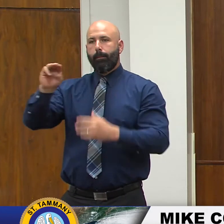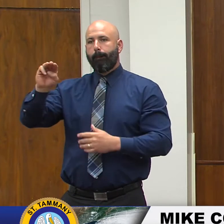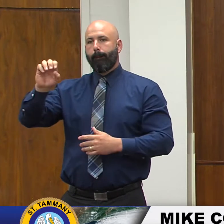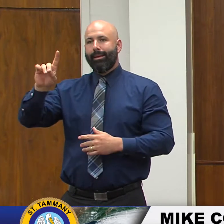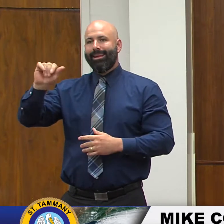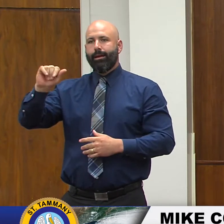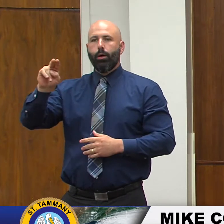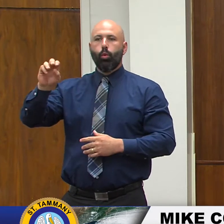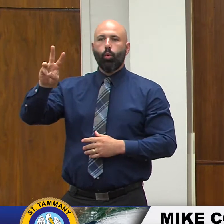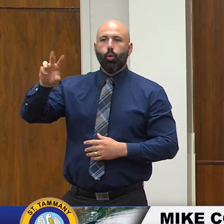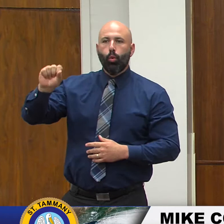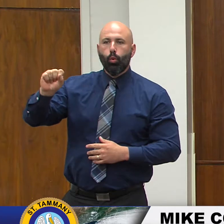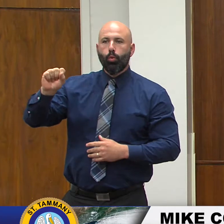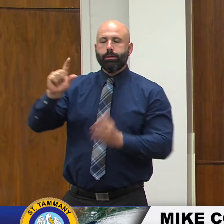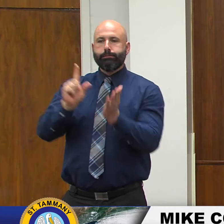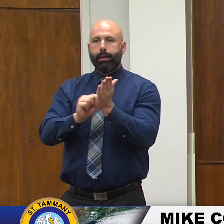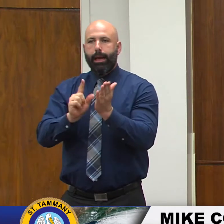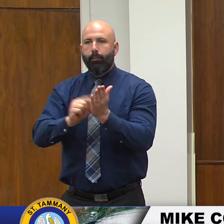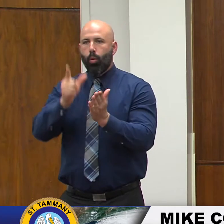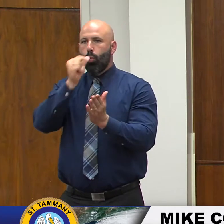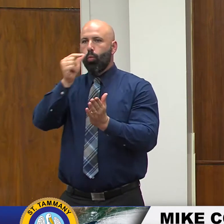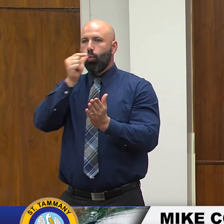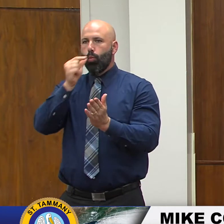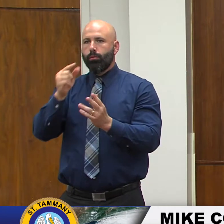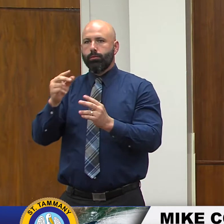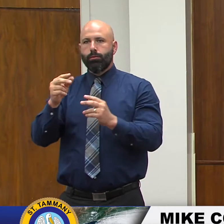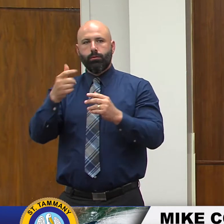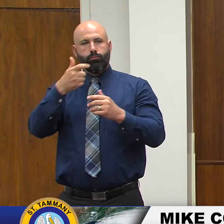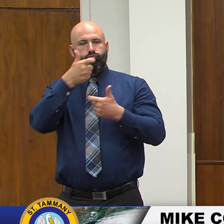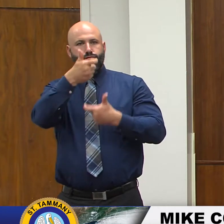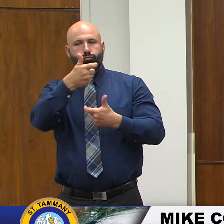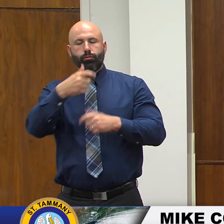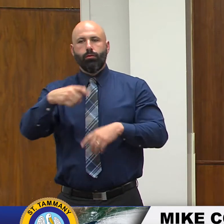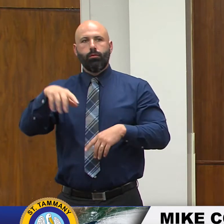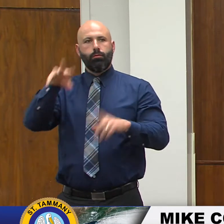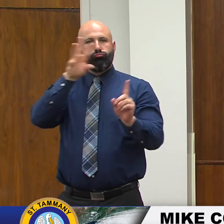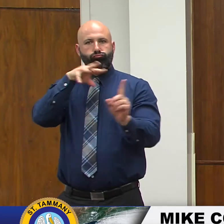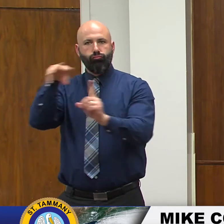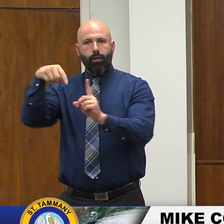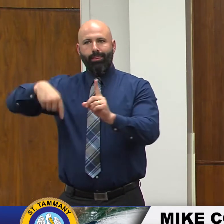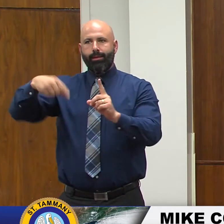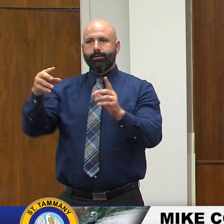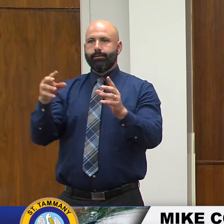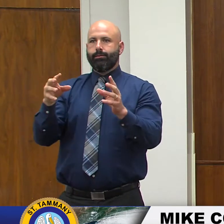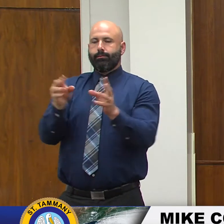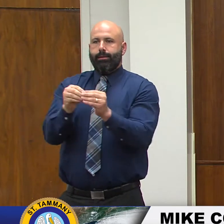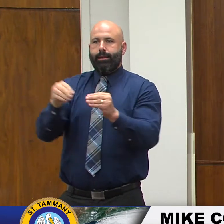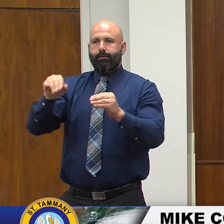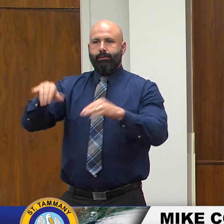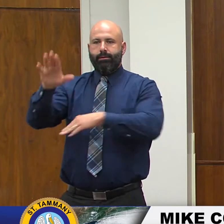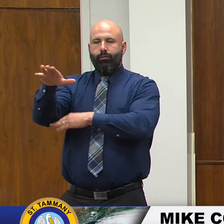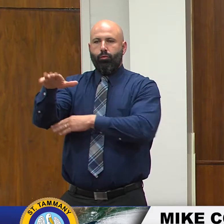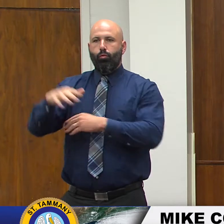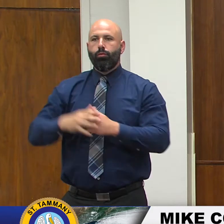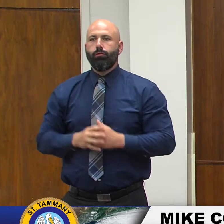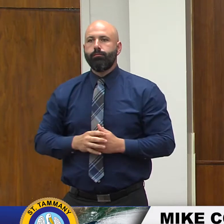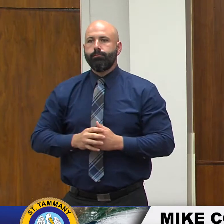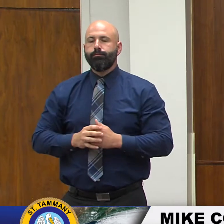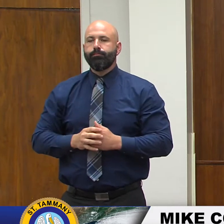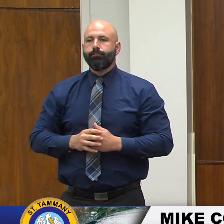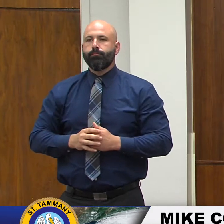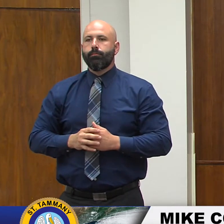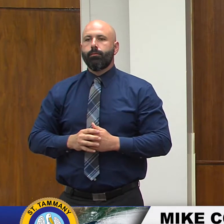this this press conference this afternoon thank you for being here I also want to thank my local